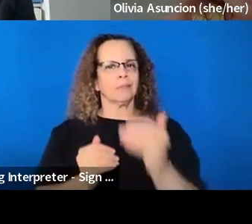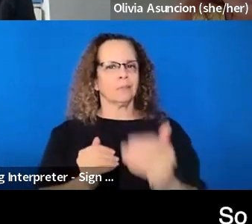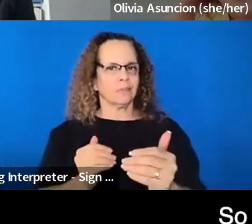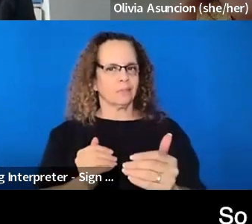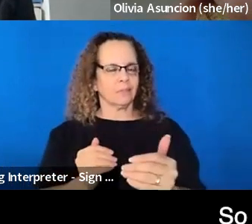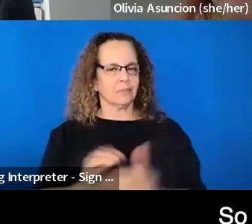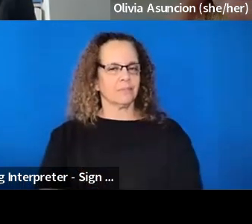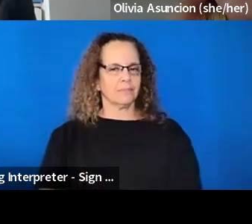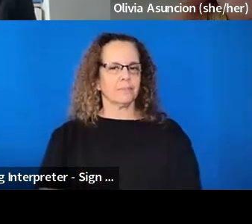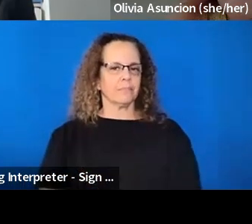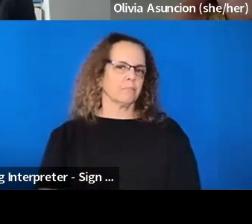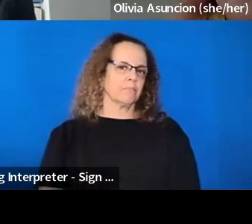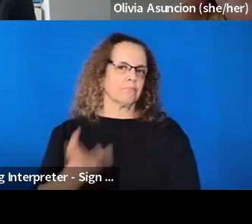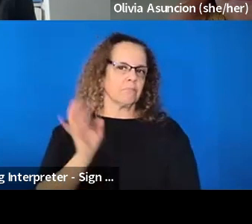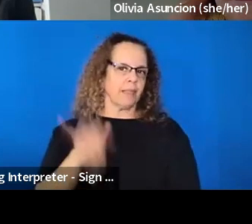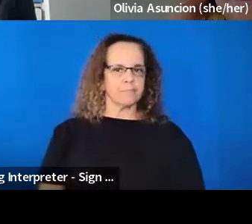so yeah.